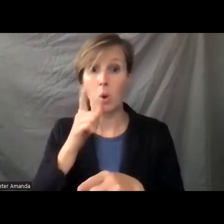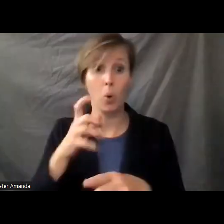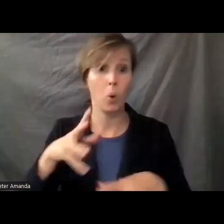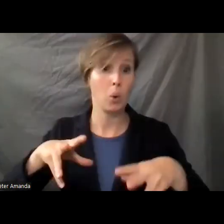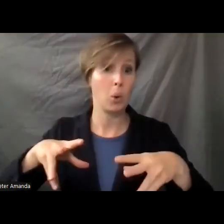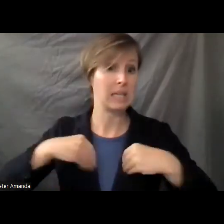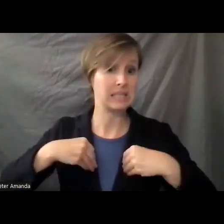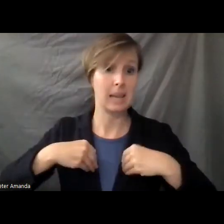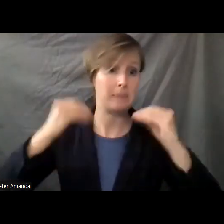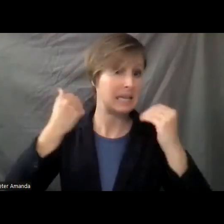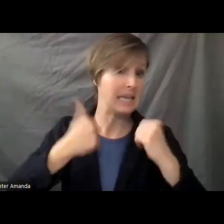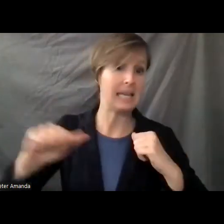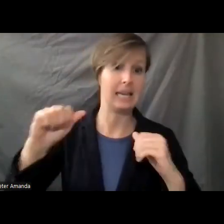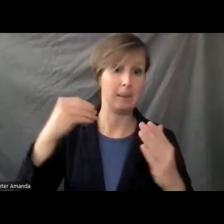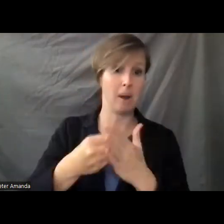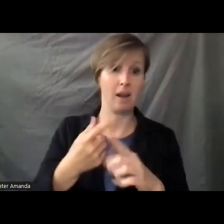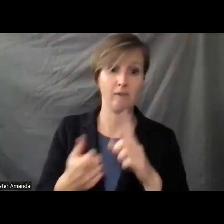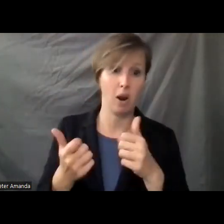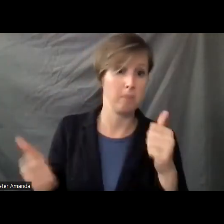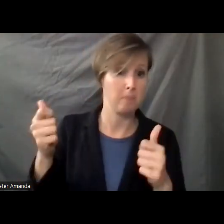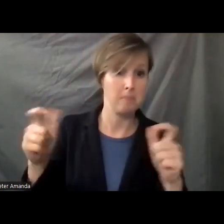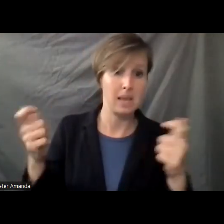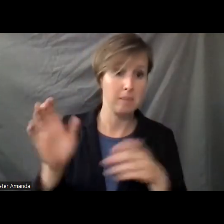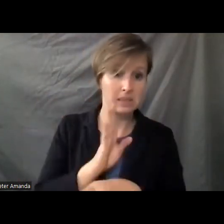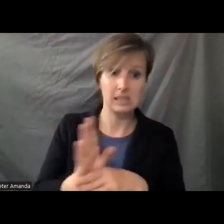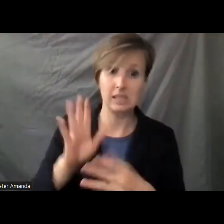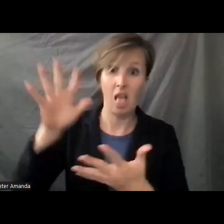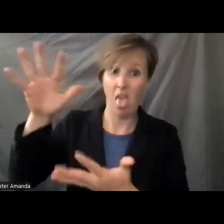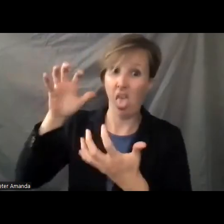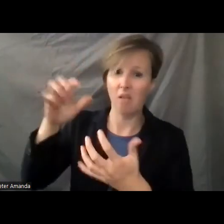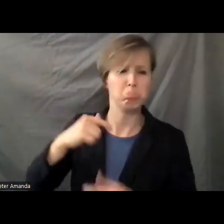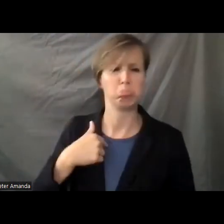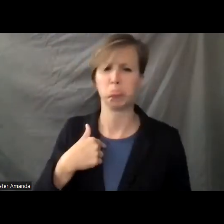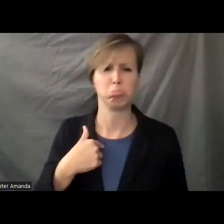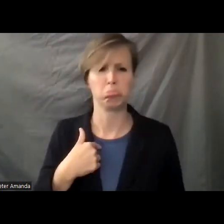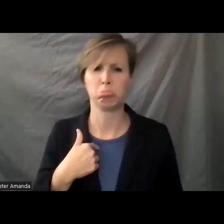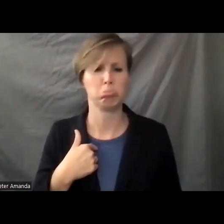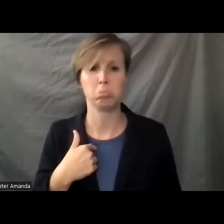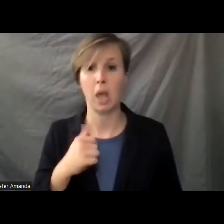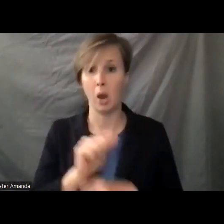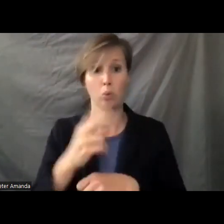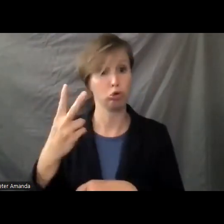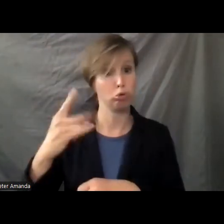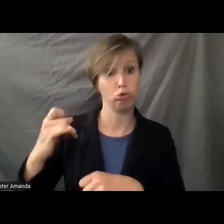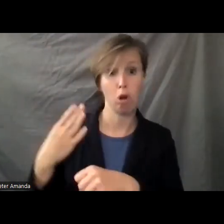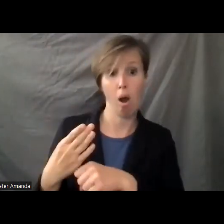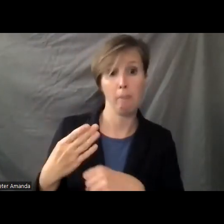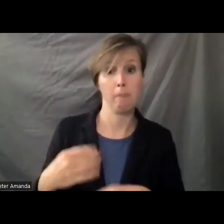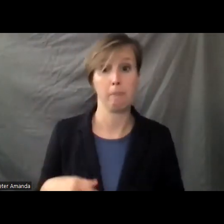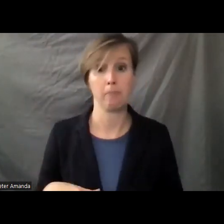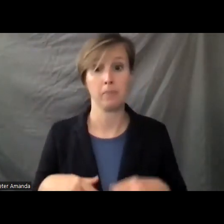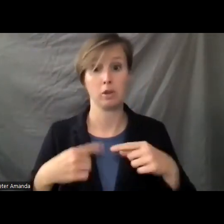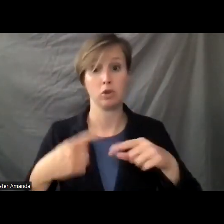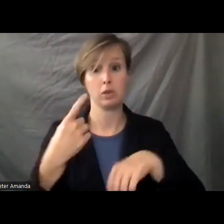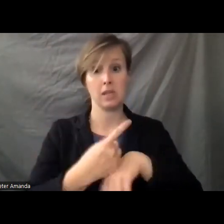corporation and take big, big donations altogether. You know, I work two jobs by day. I'm an